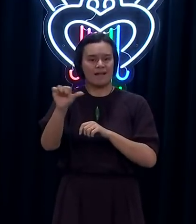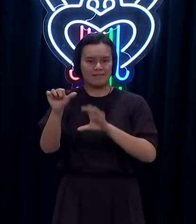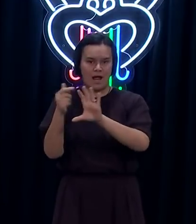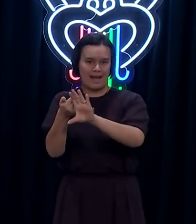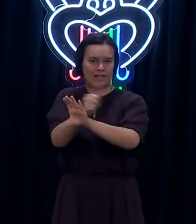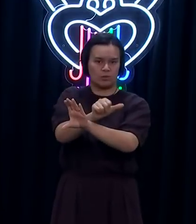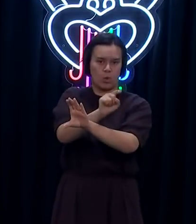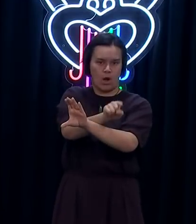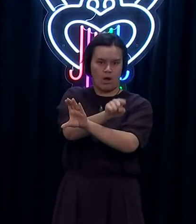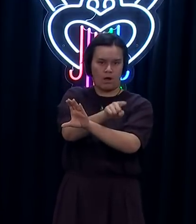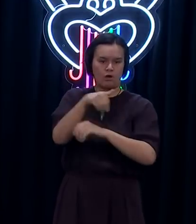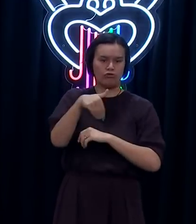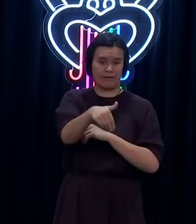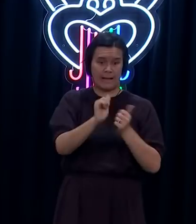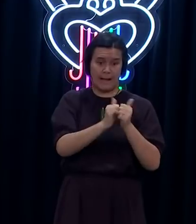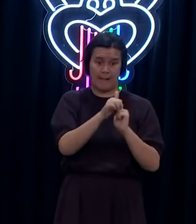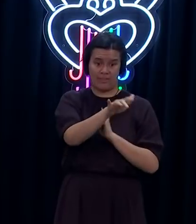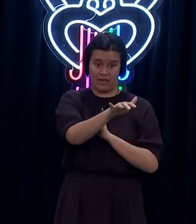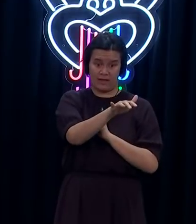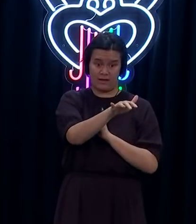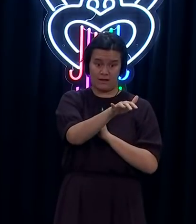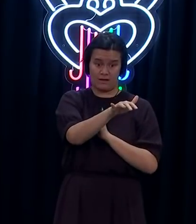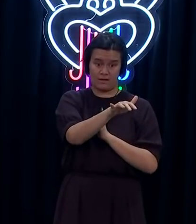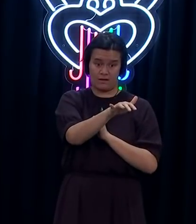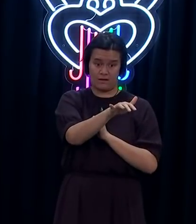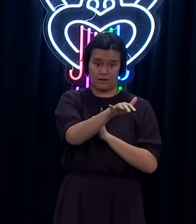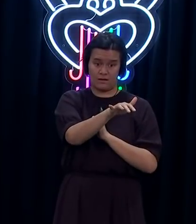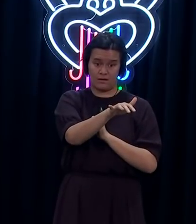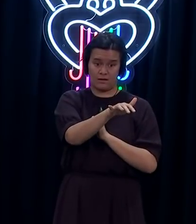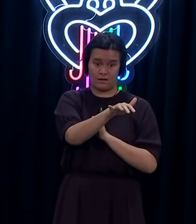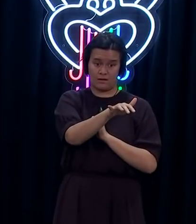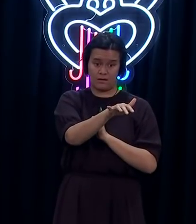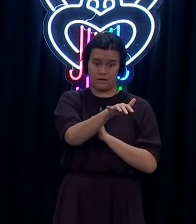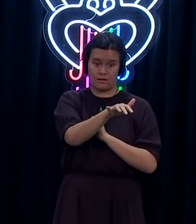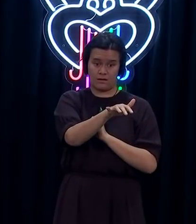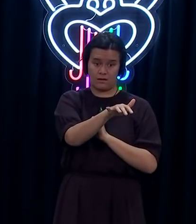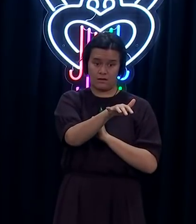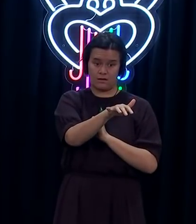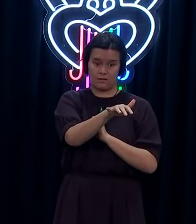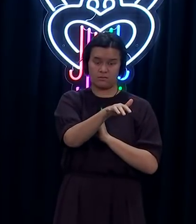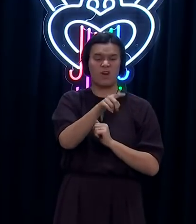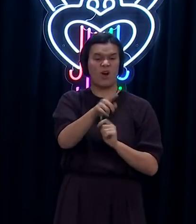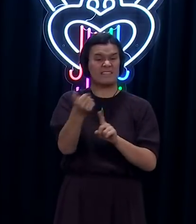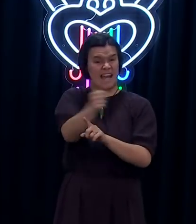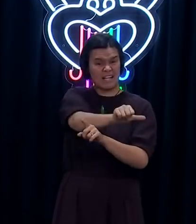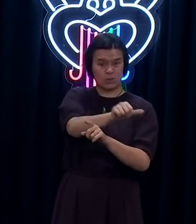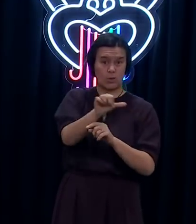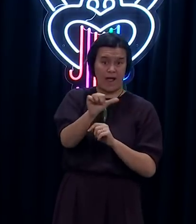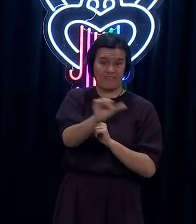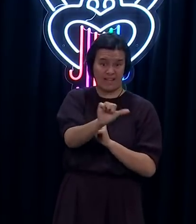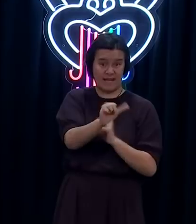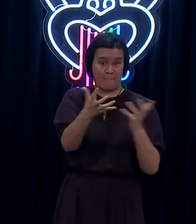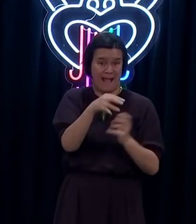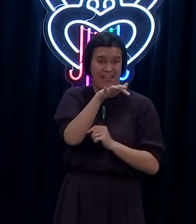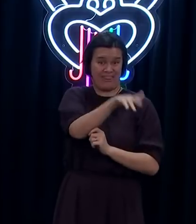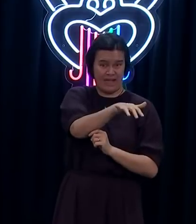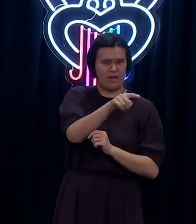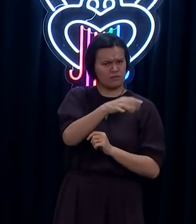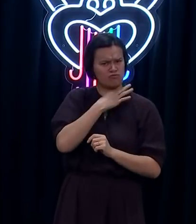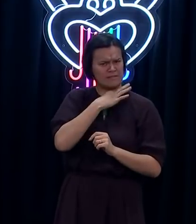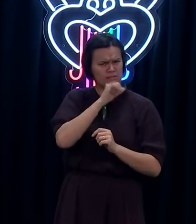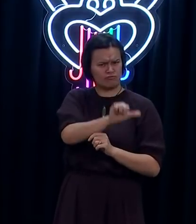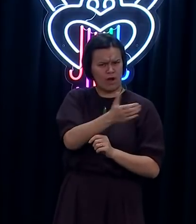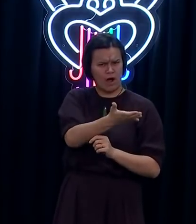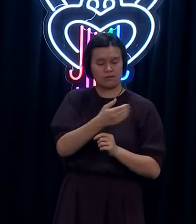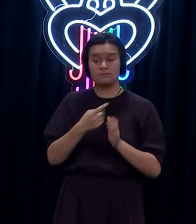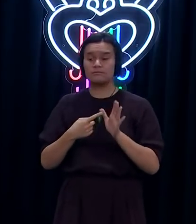there and they're going in for a tour and it's a pretty unstable country. What's your view of the original decision? Ultimately look it was